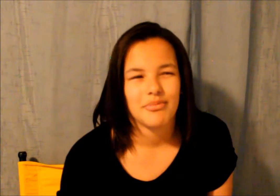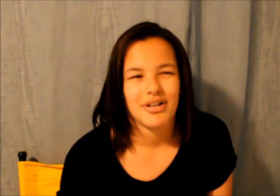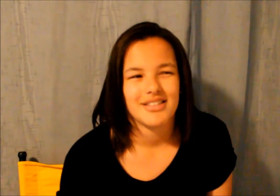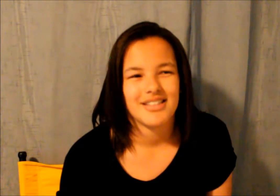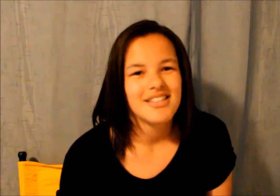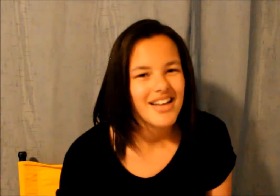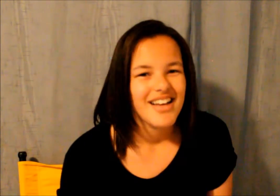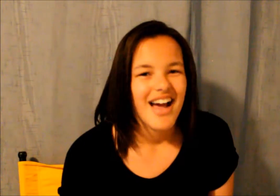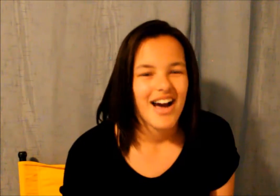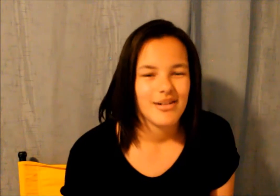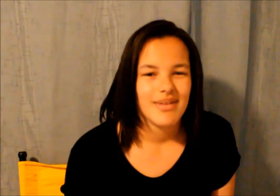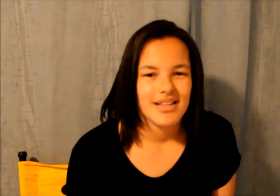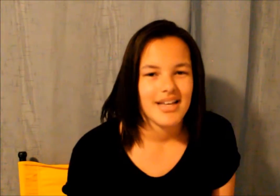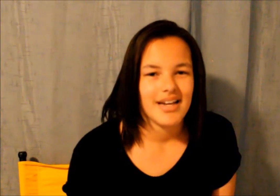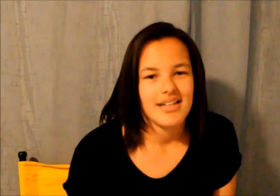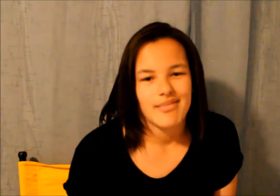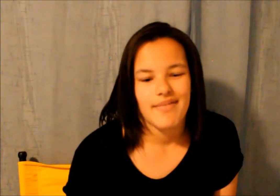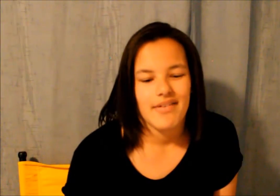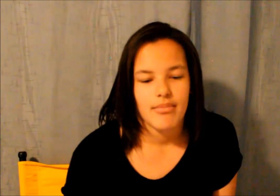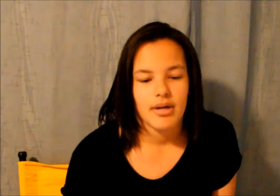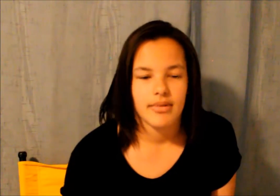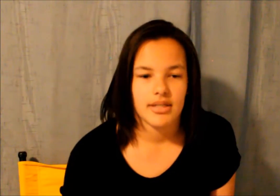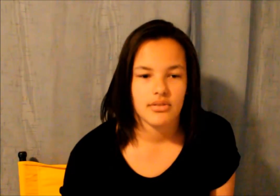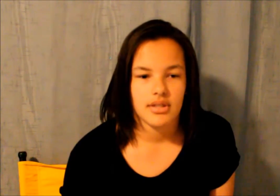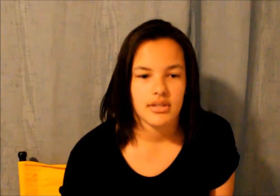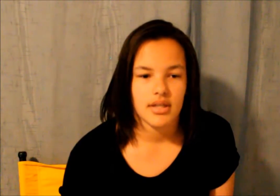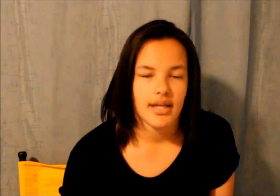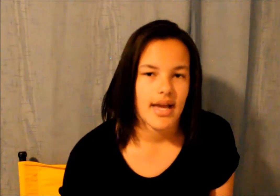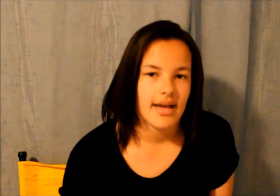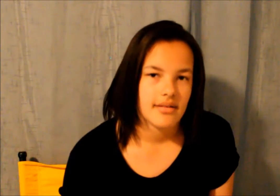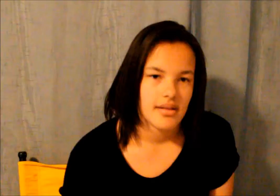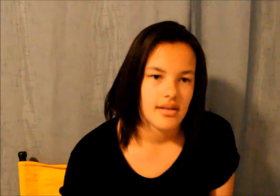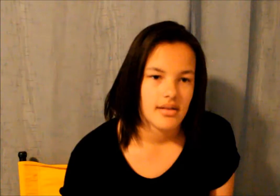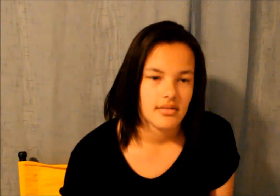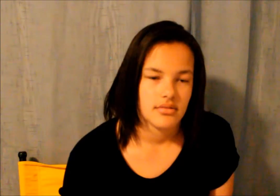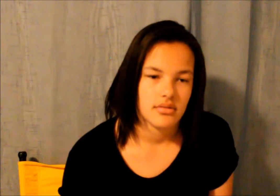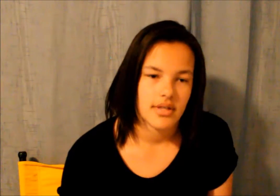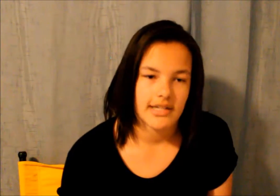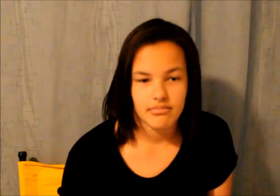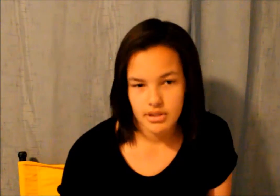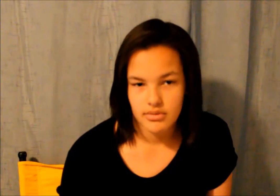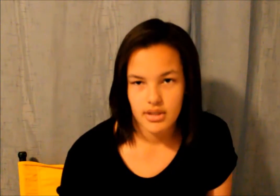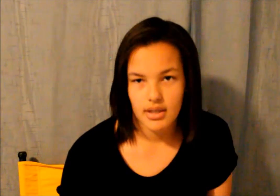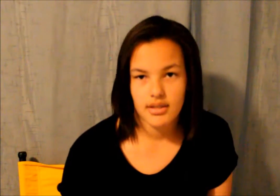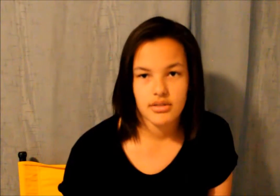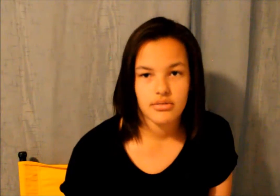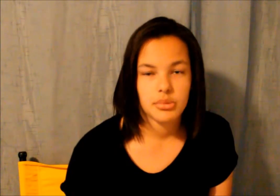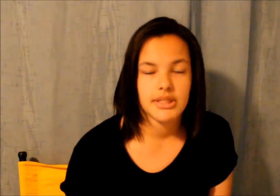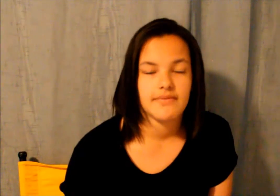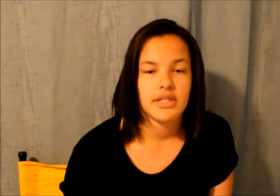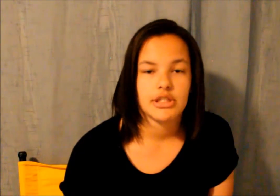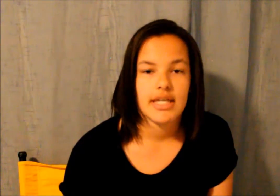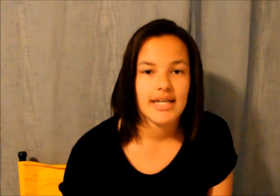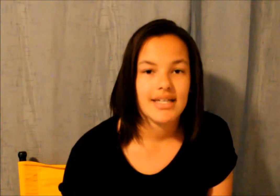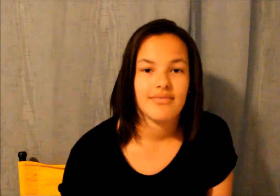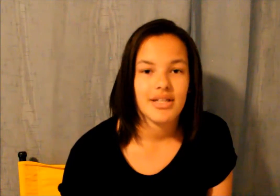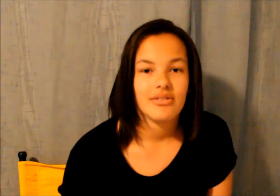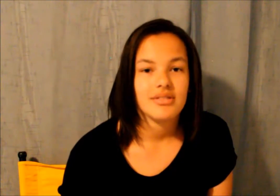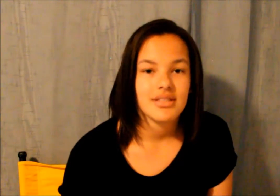process um i think editing my favorite part because you get to like add things add music super really fun just editing videos and